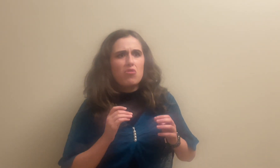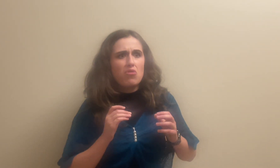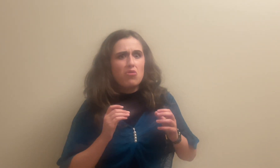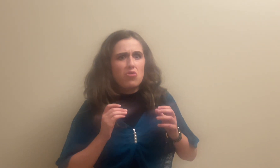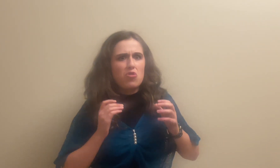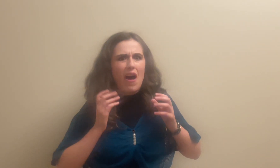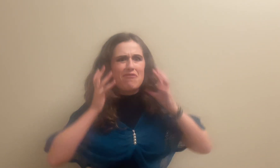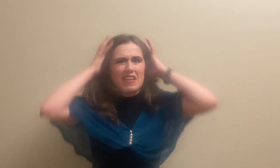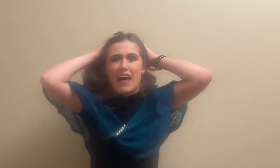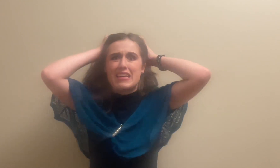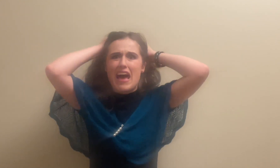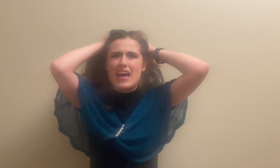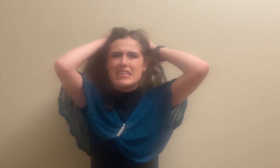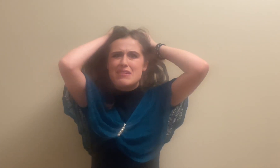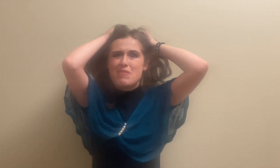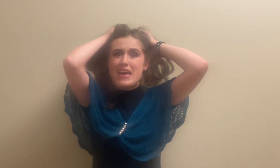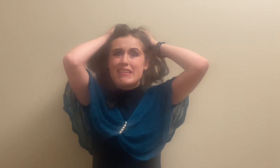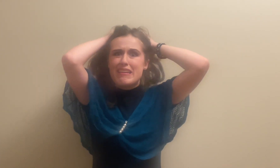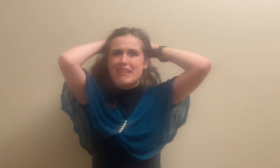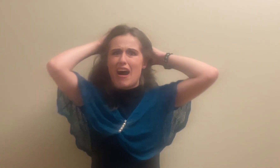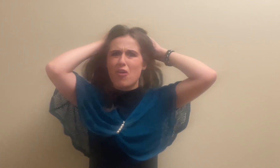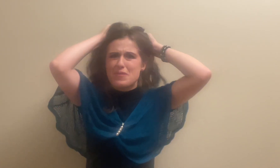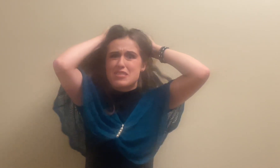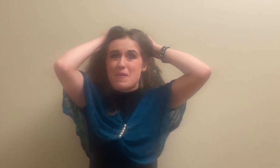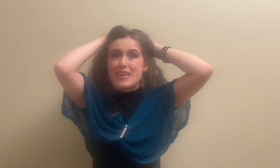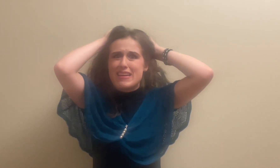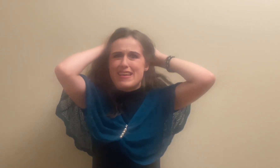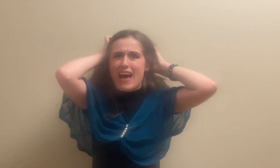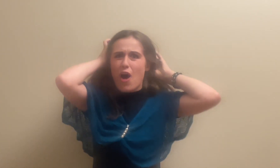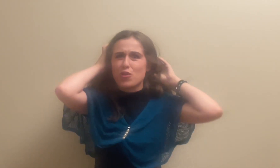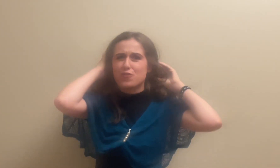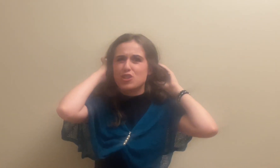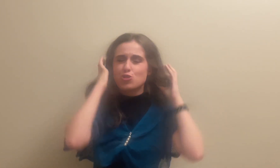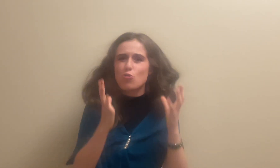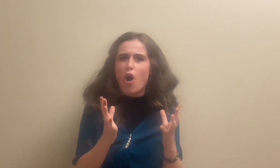I feel like any minute I'll be spinning out of control